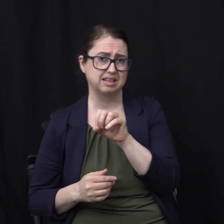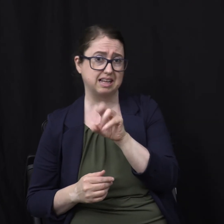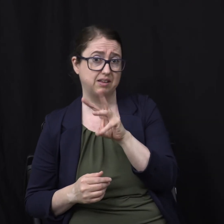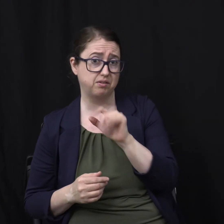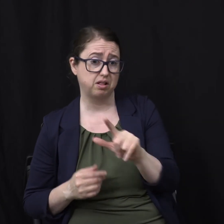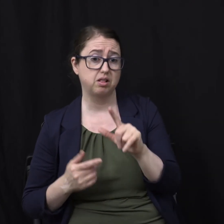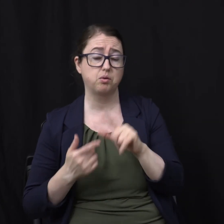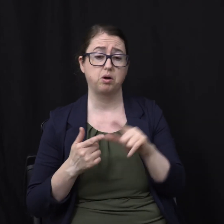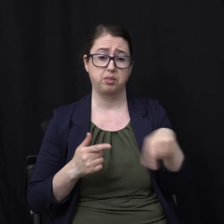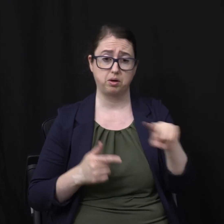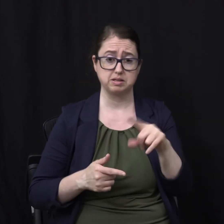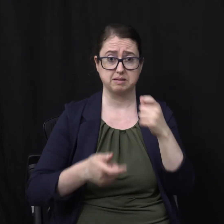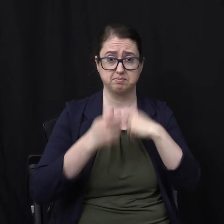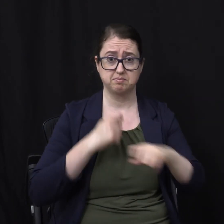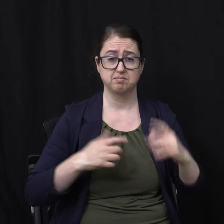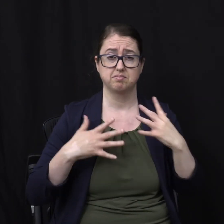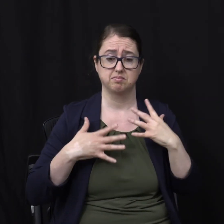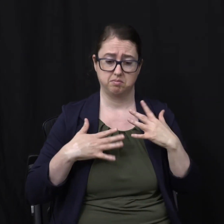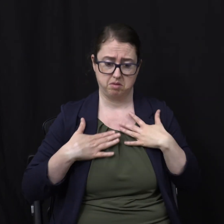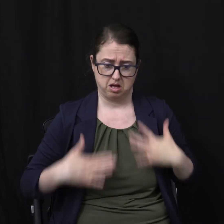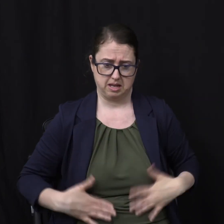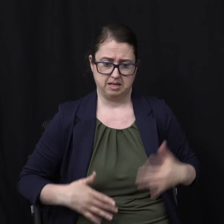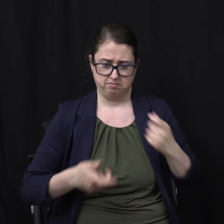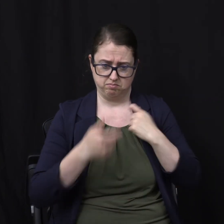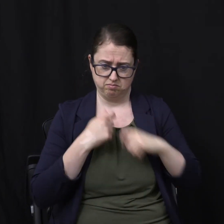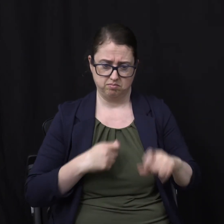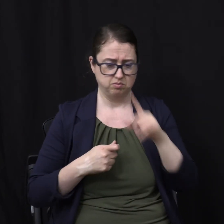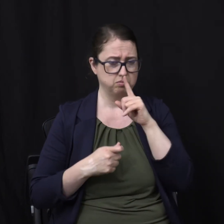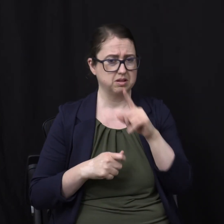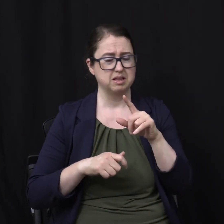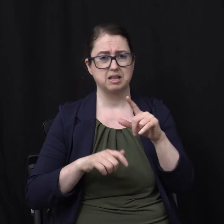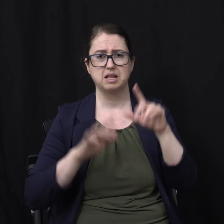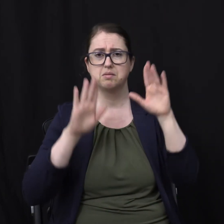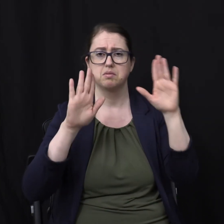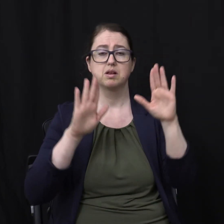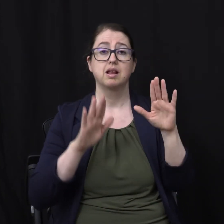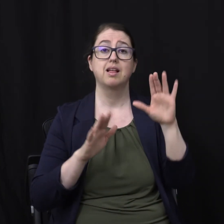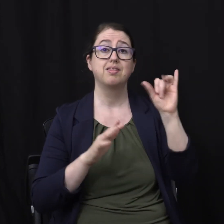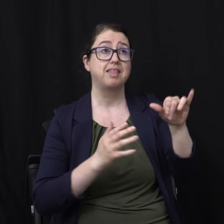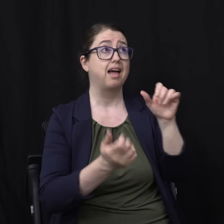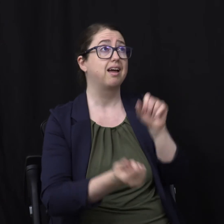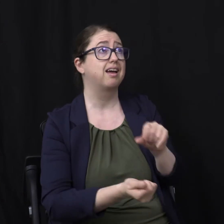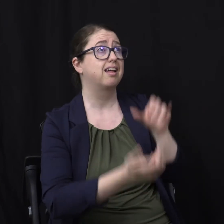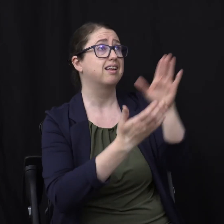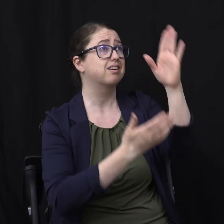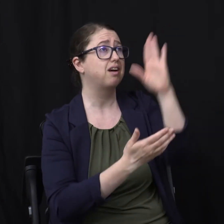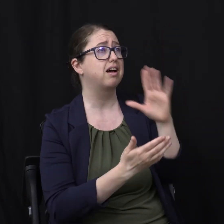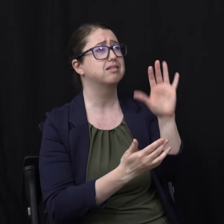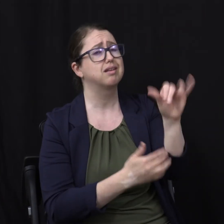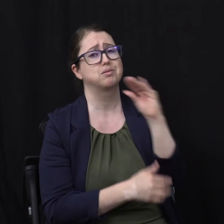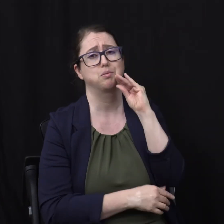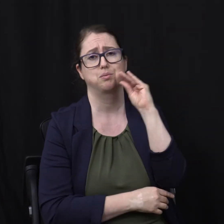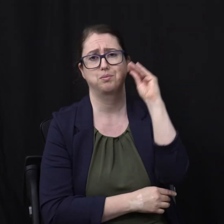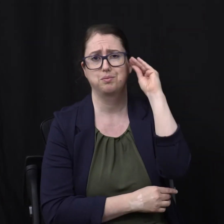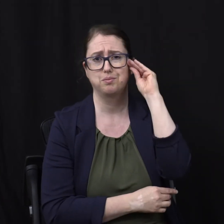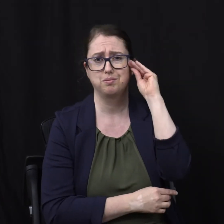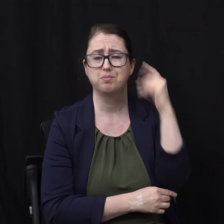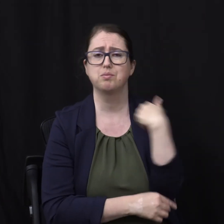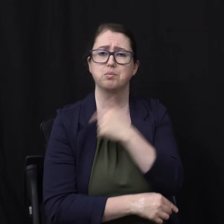immortality By the miraculous power of God The presence of God Is home And we can dwell With our God Who